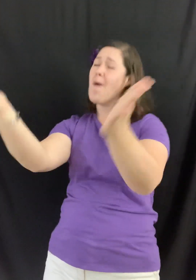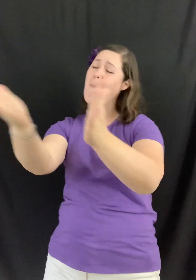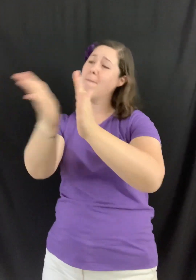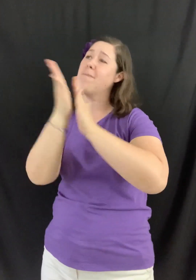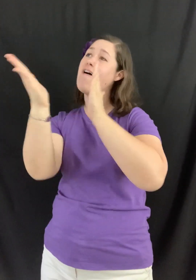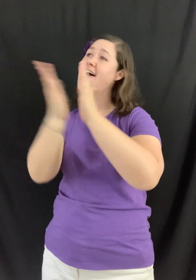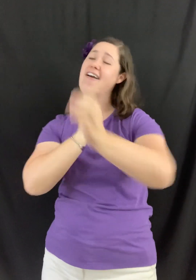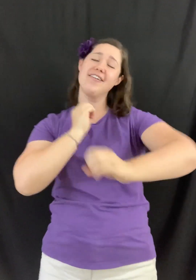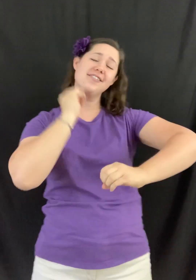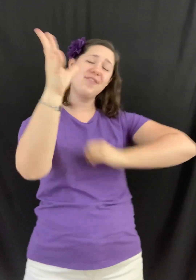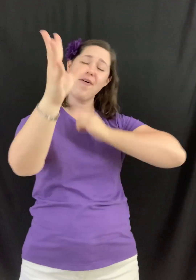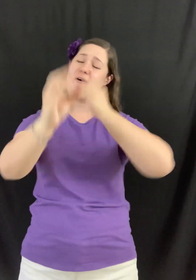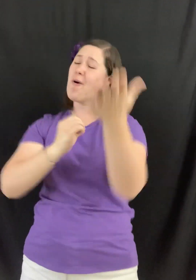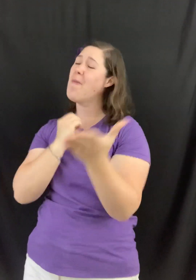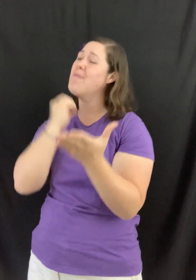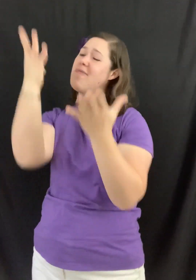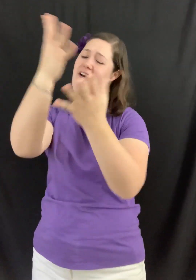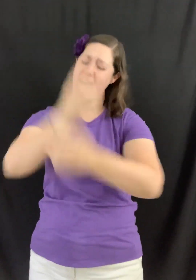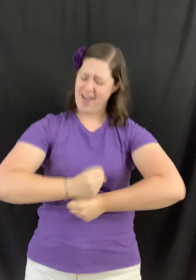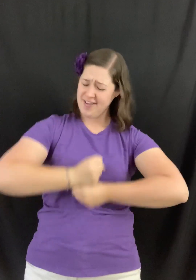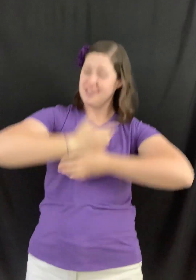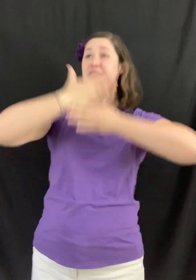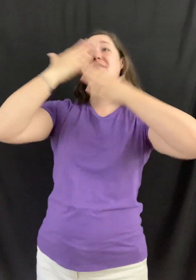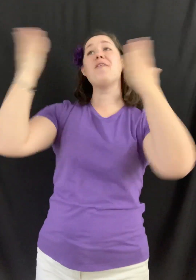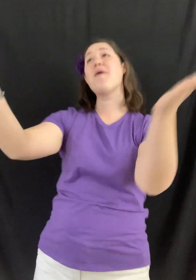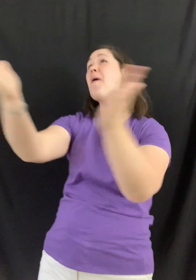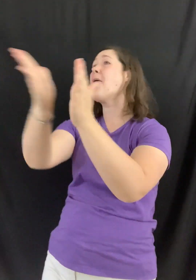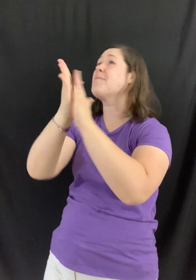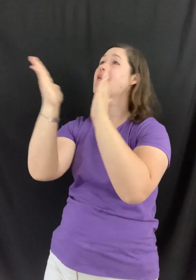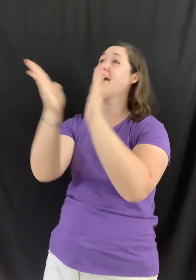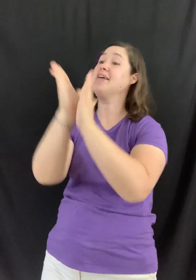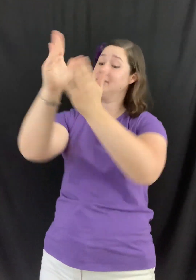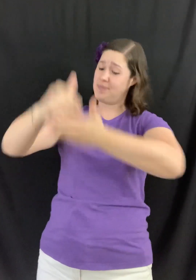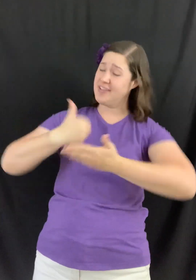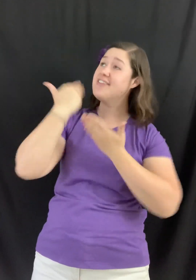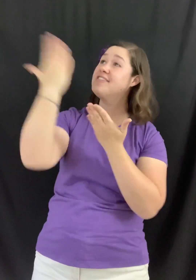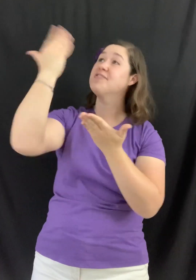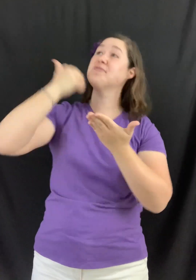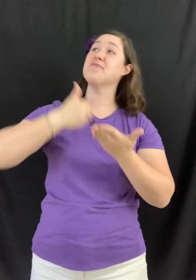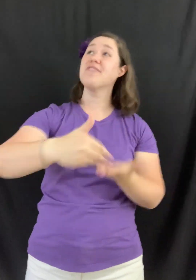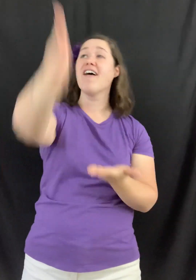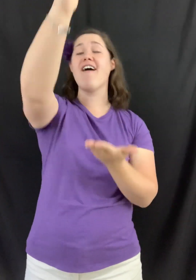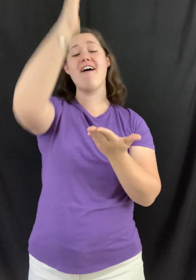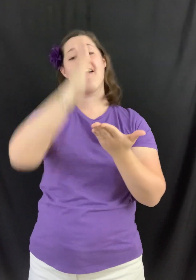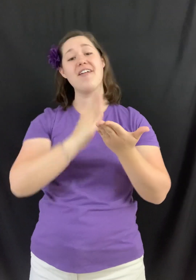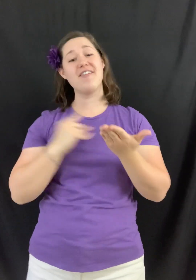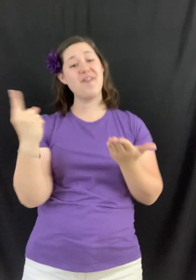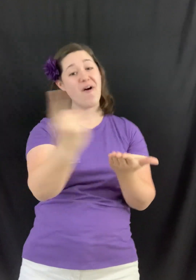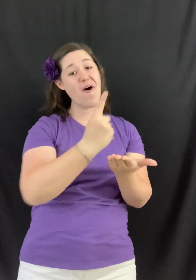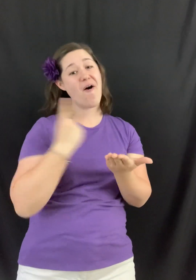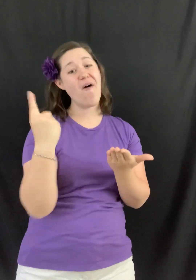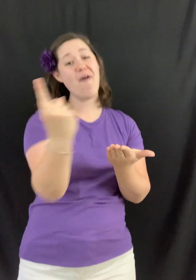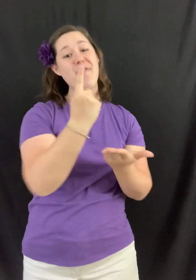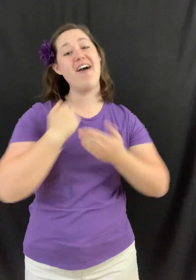Always, always, all praise be to God Always,